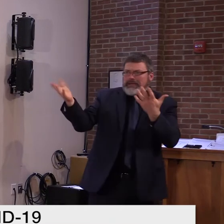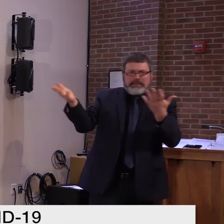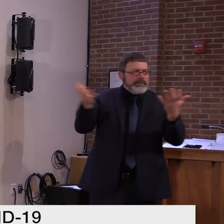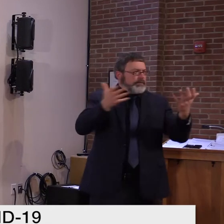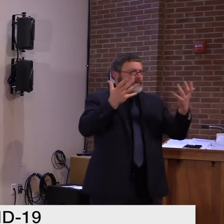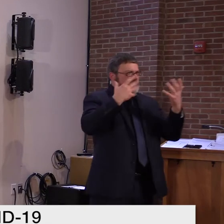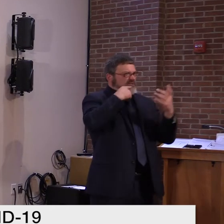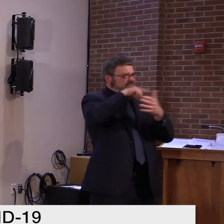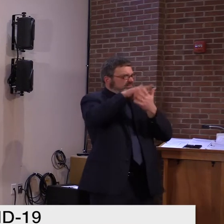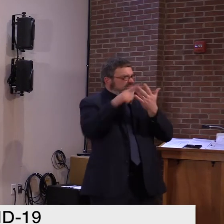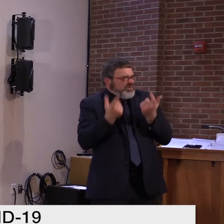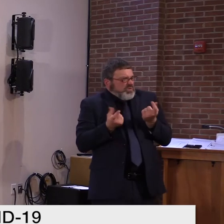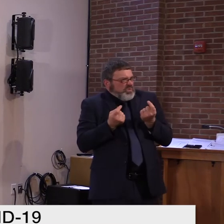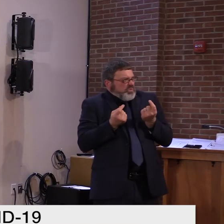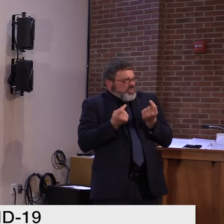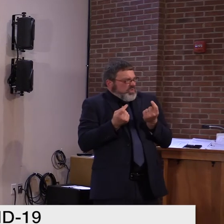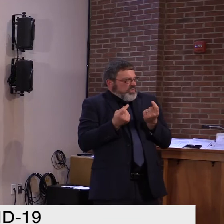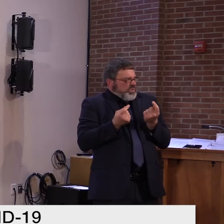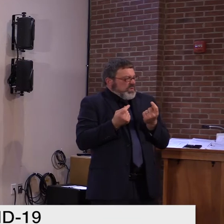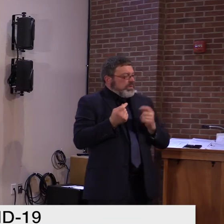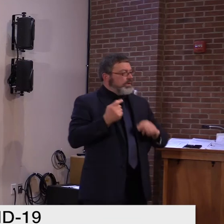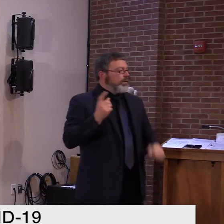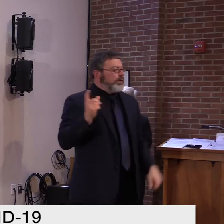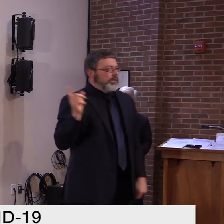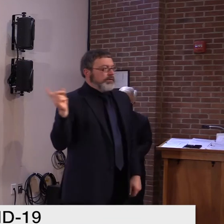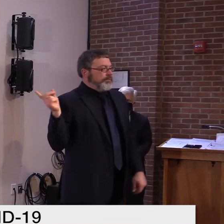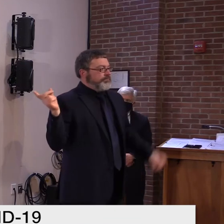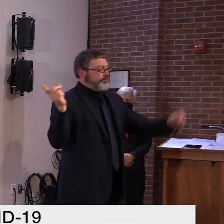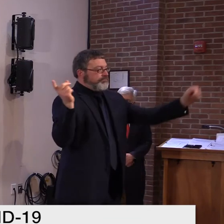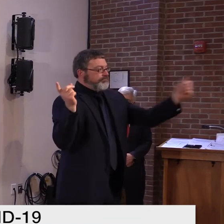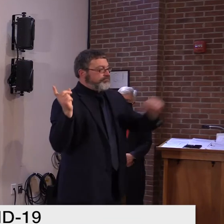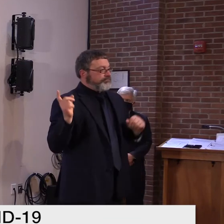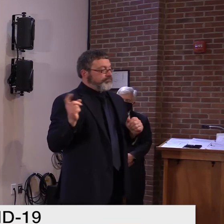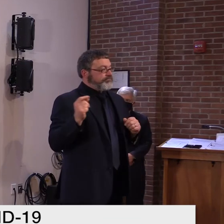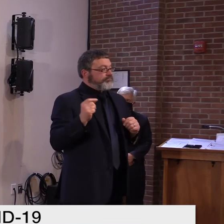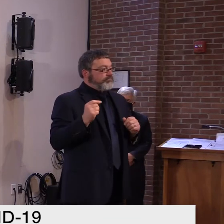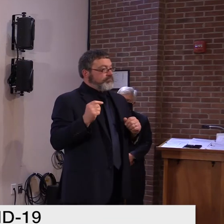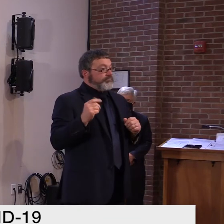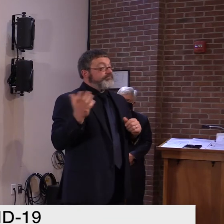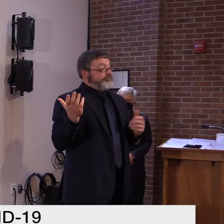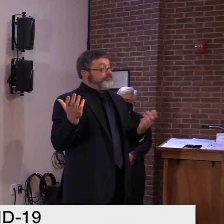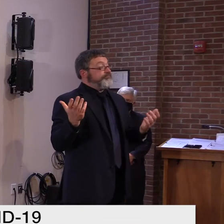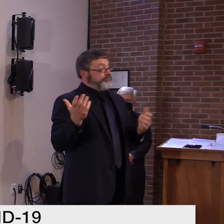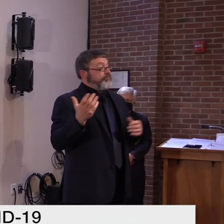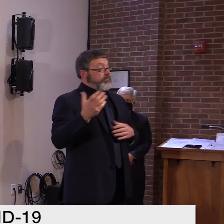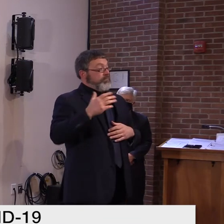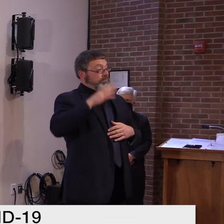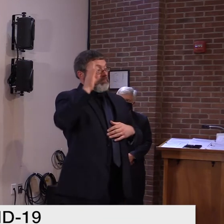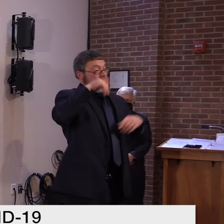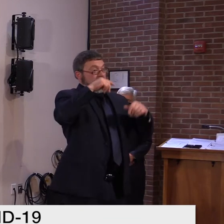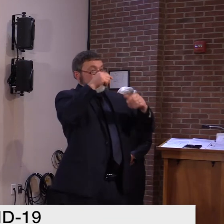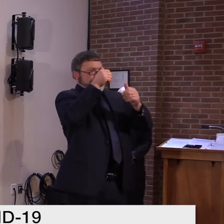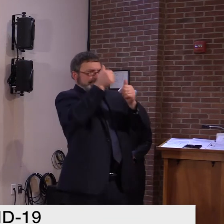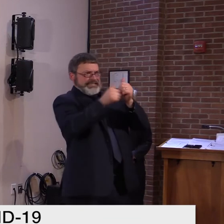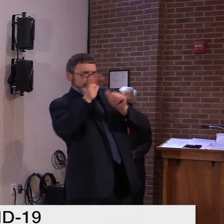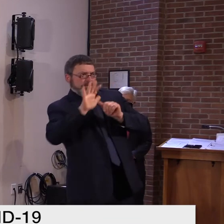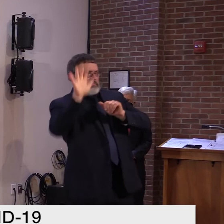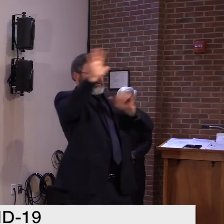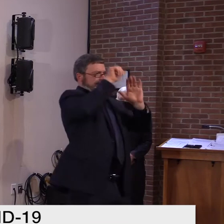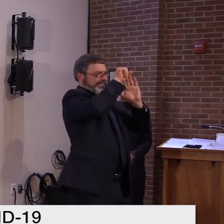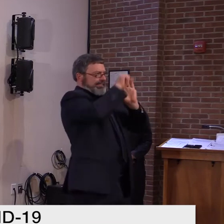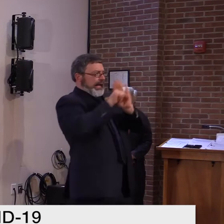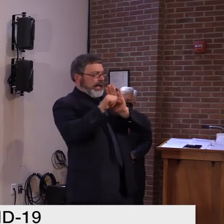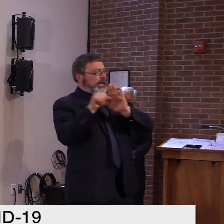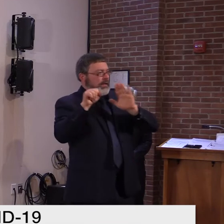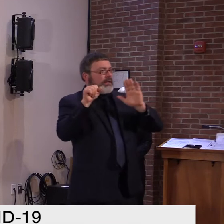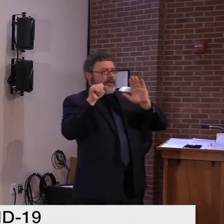from the start, we as individual states, we as Vermont, we took things on ourselves. We